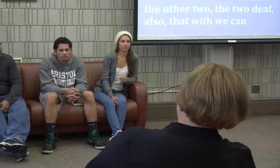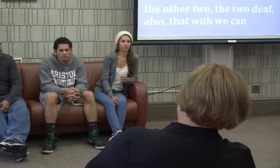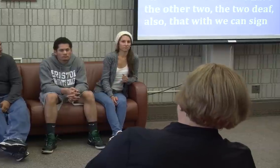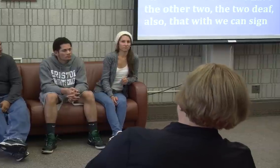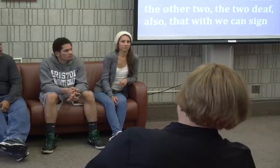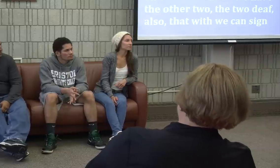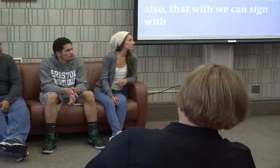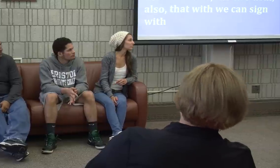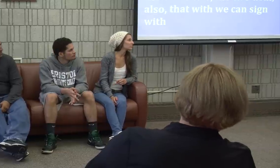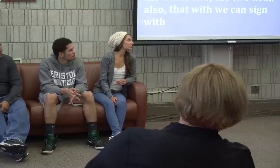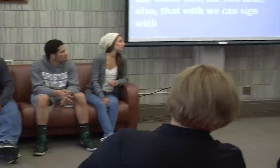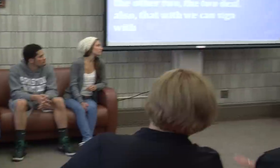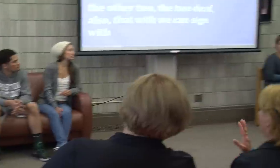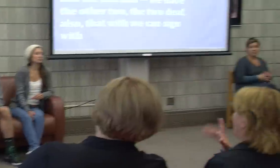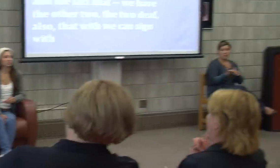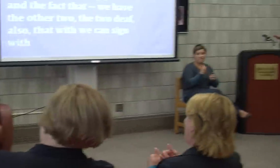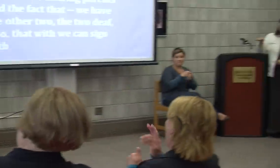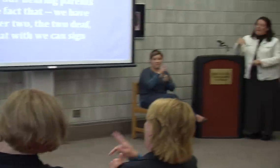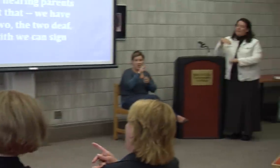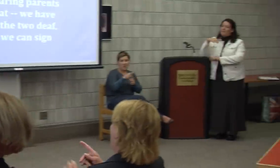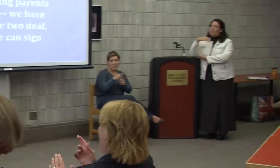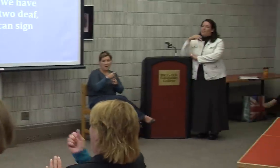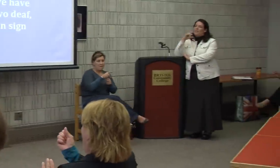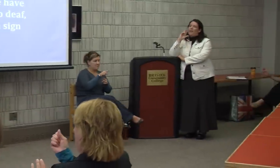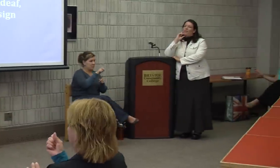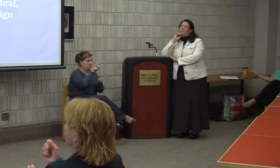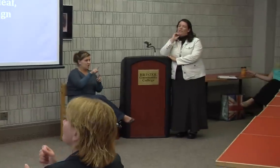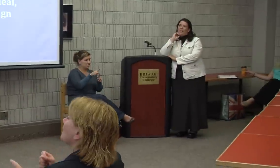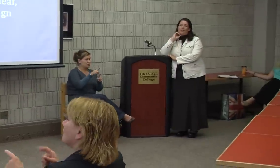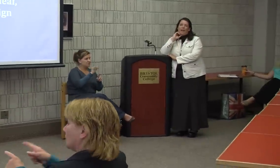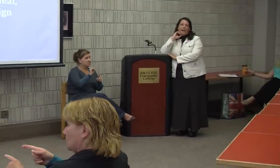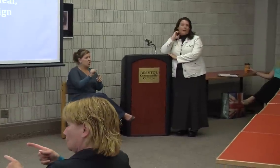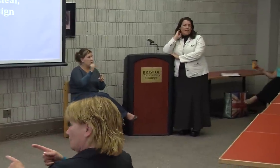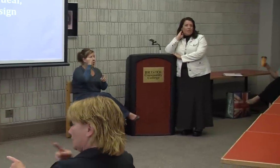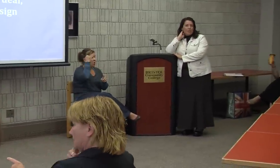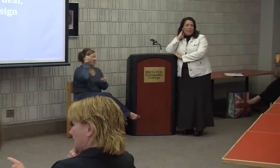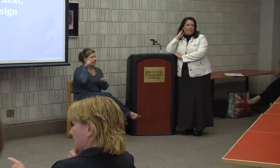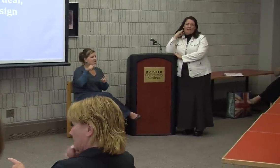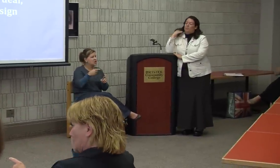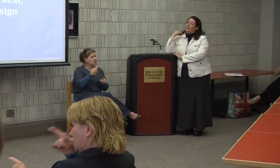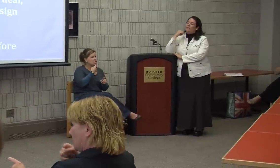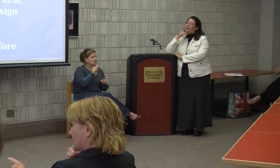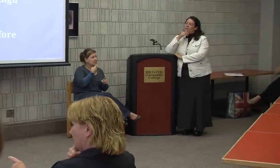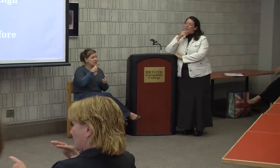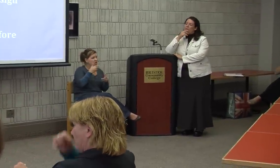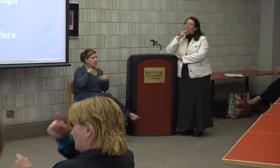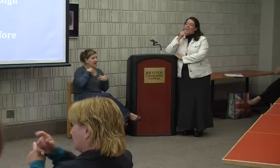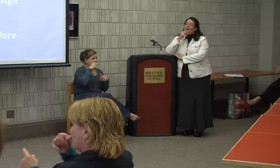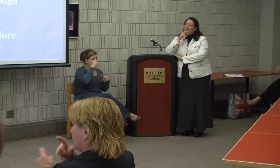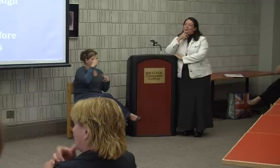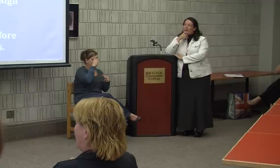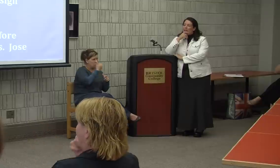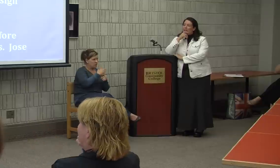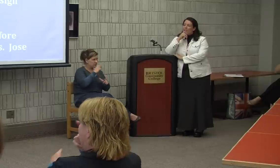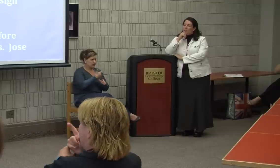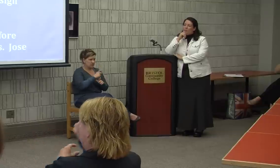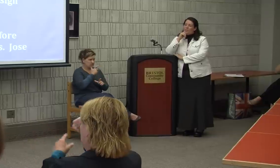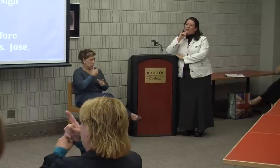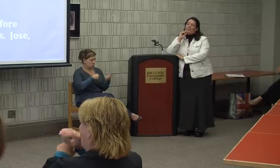So can I follow up before someone else asks? So Jose, are you saying that you have siblings that don't sign at all and so this has